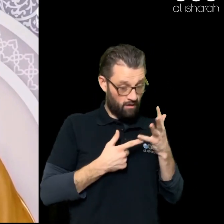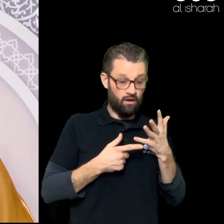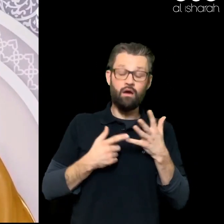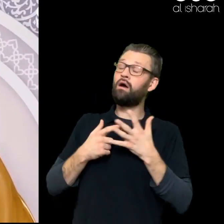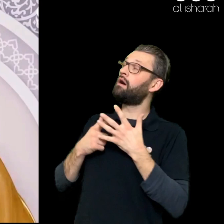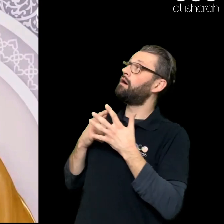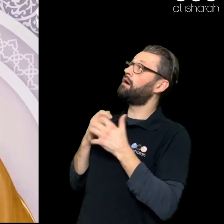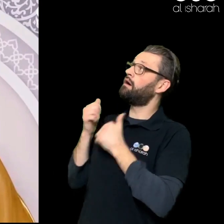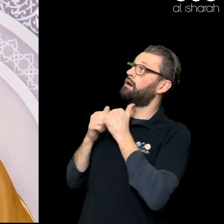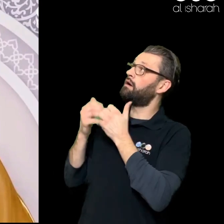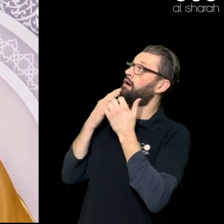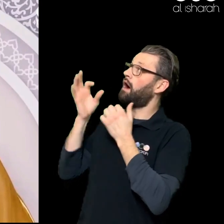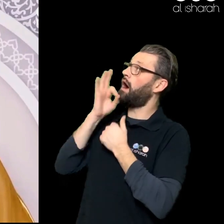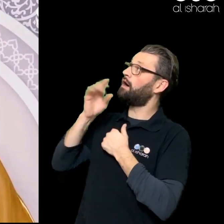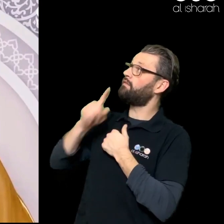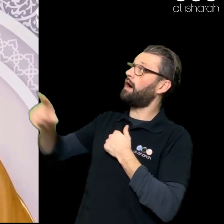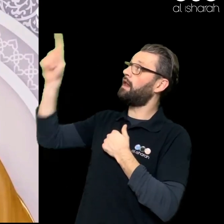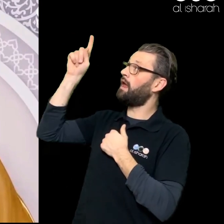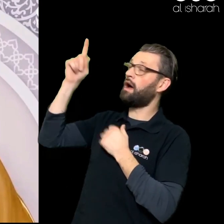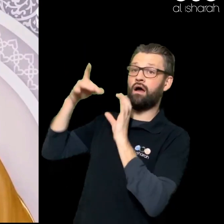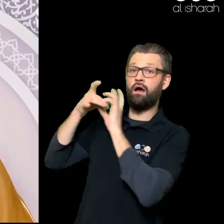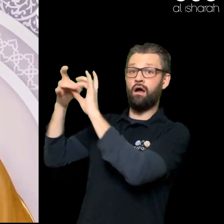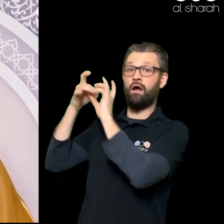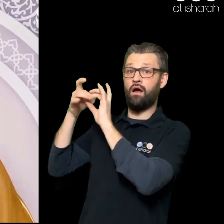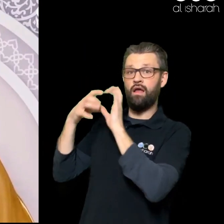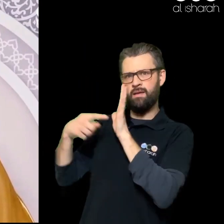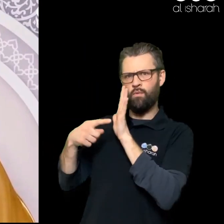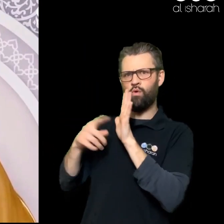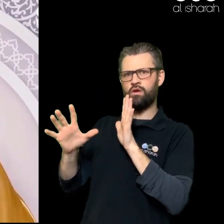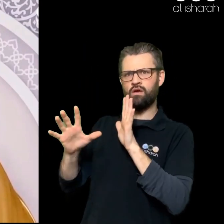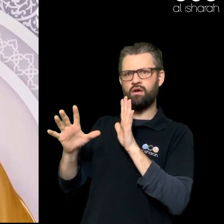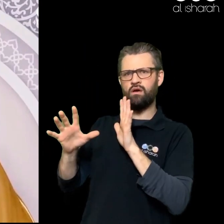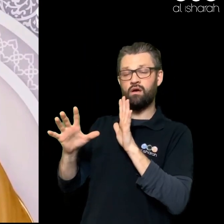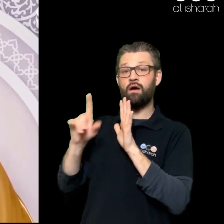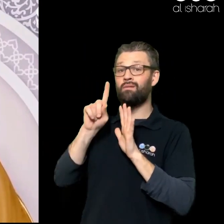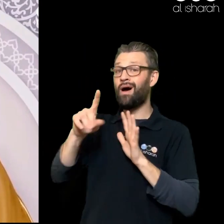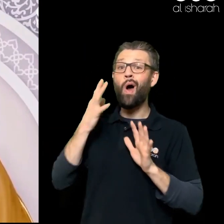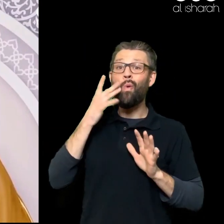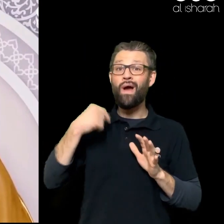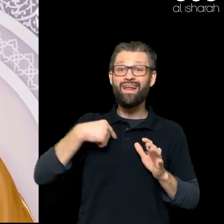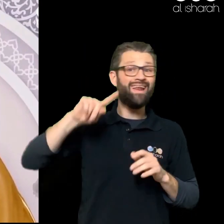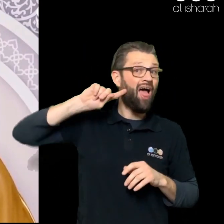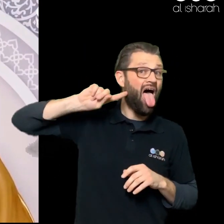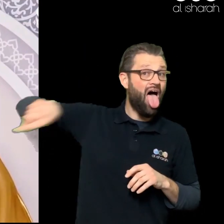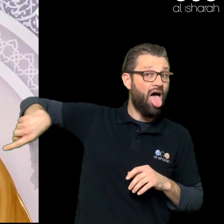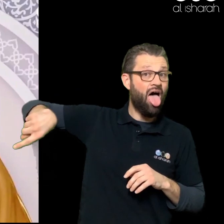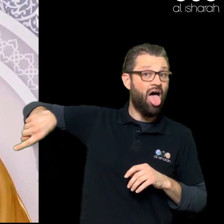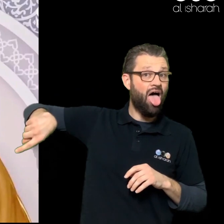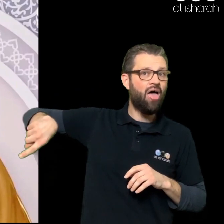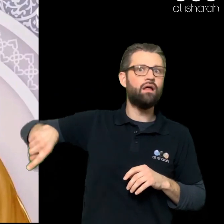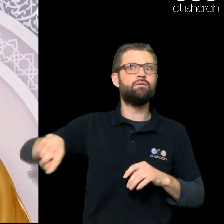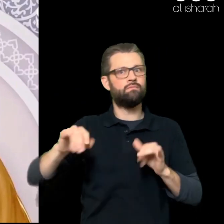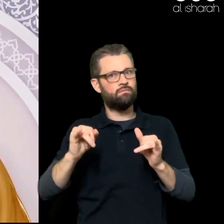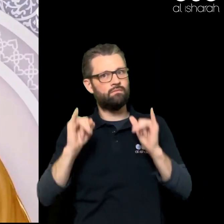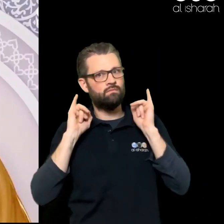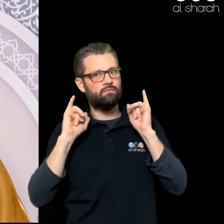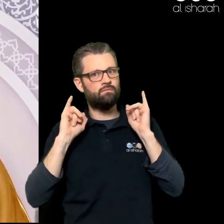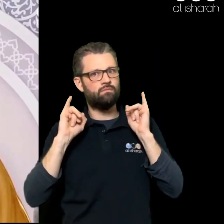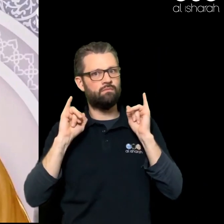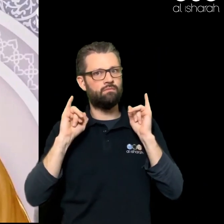we go Against the commands Of Allah We have everything To worry about We will be so upset We will